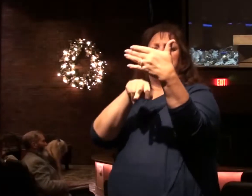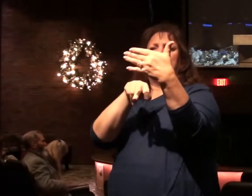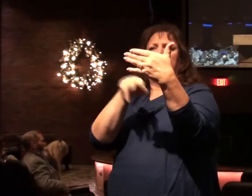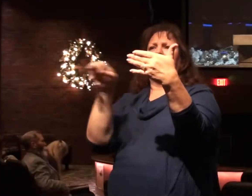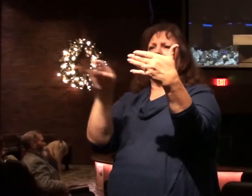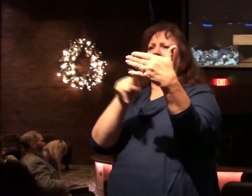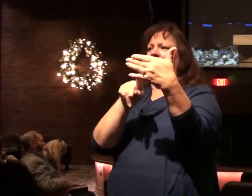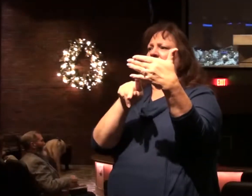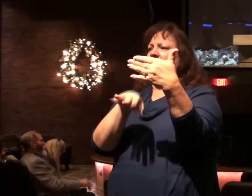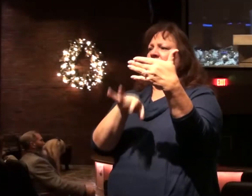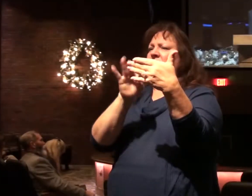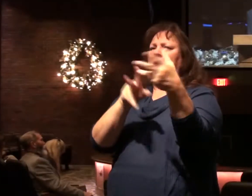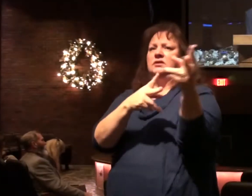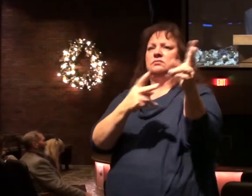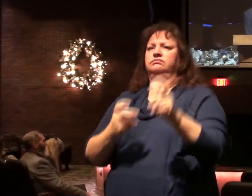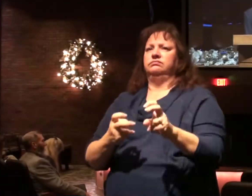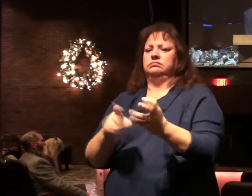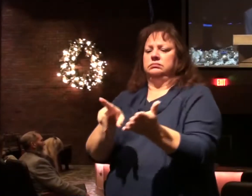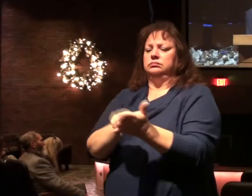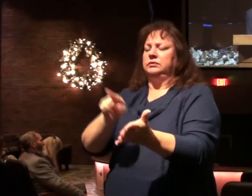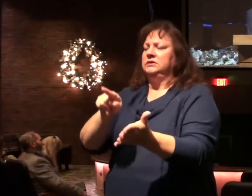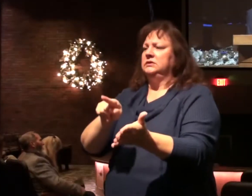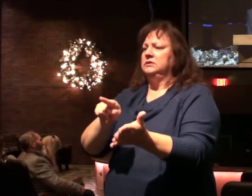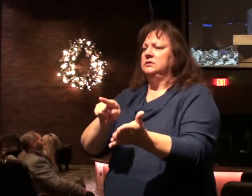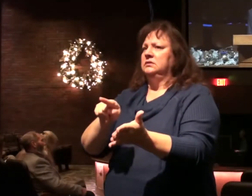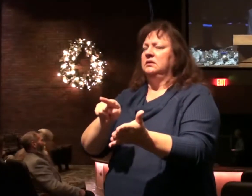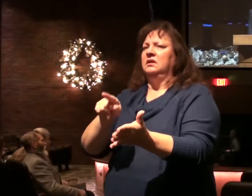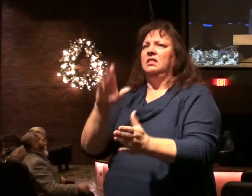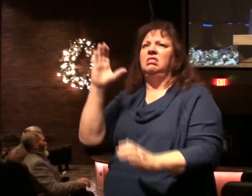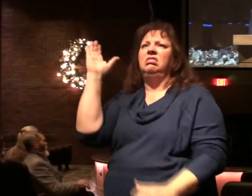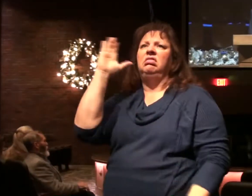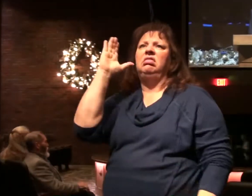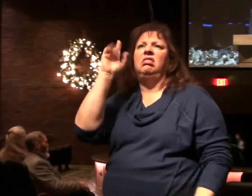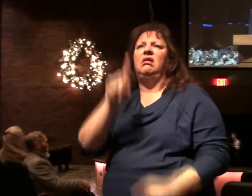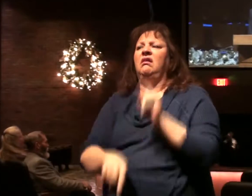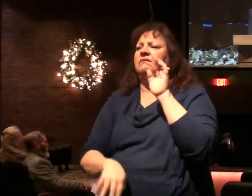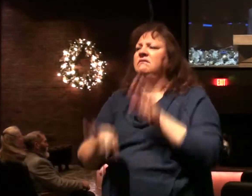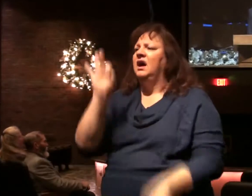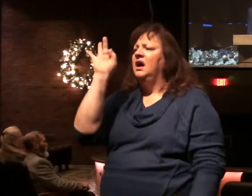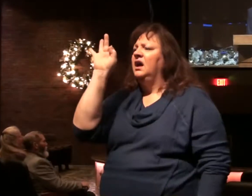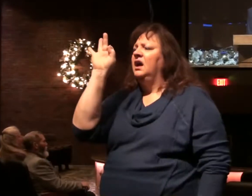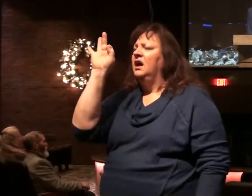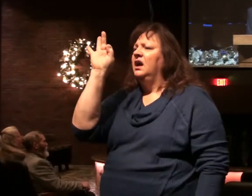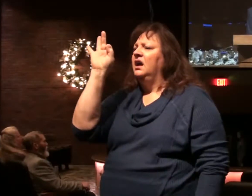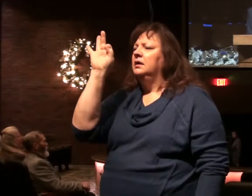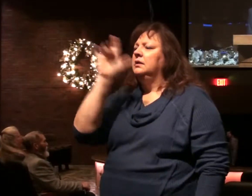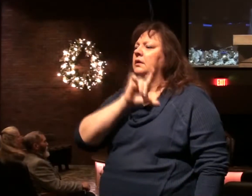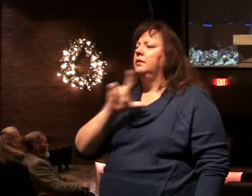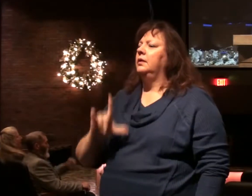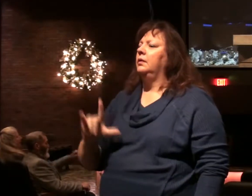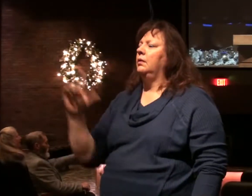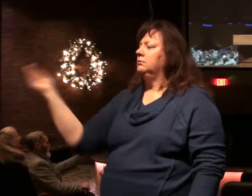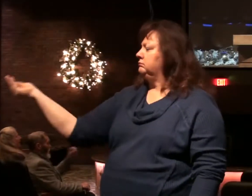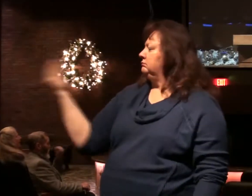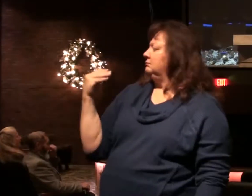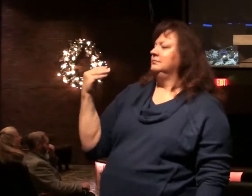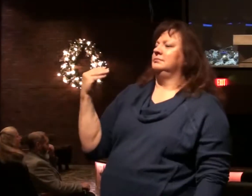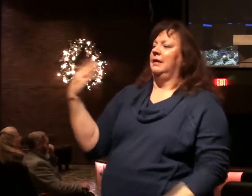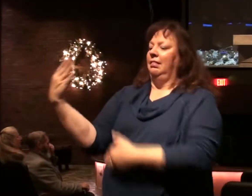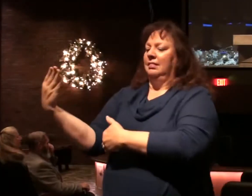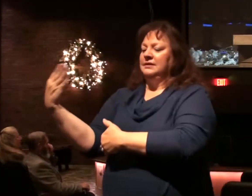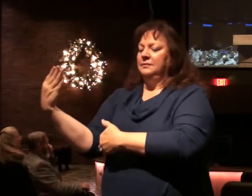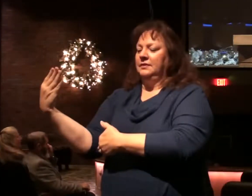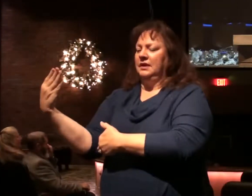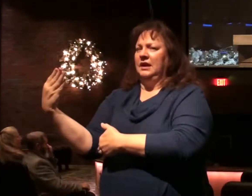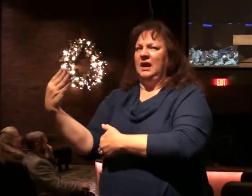went back to get it so I could download it and print it out and share it with you. I couldn't find it. And then the Lord sent someone with it to me this